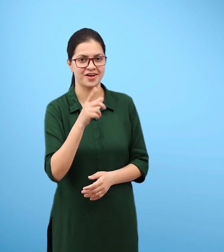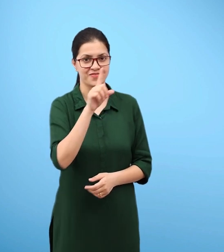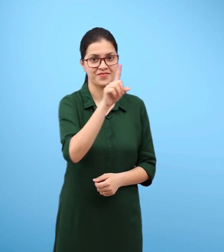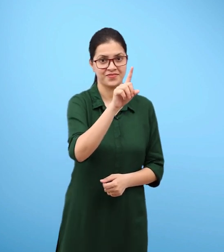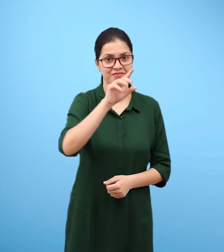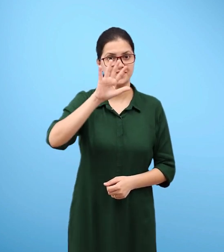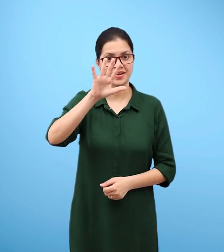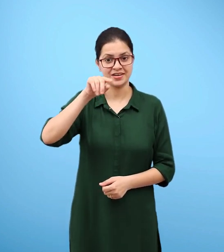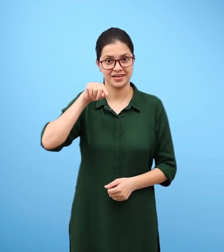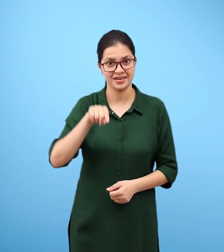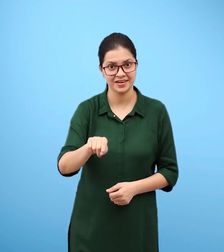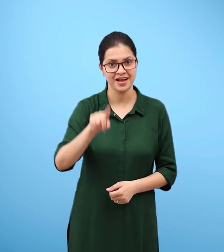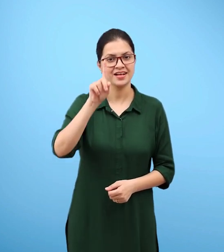Figure 15.10